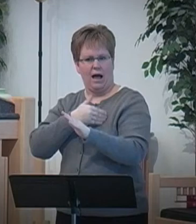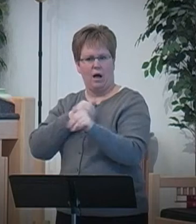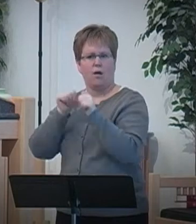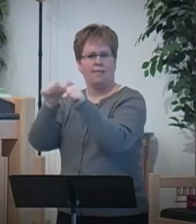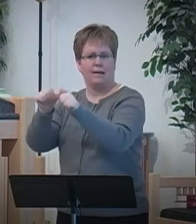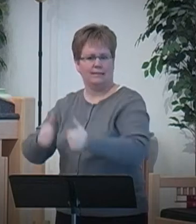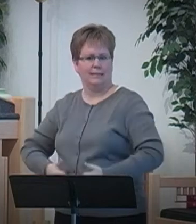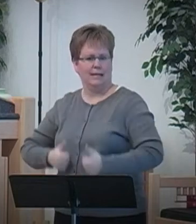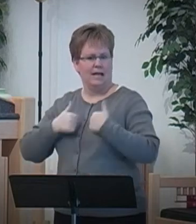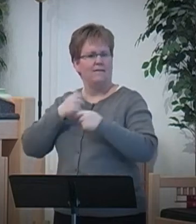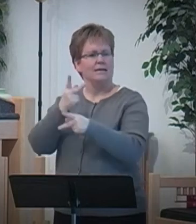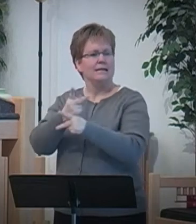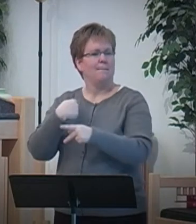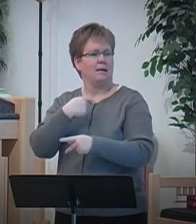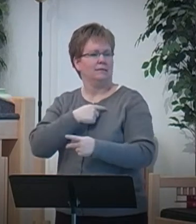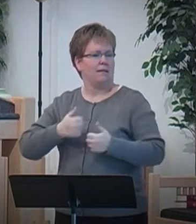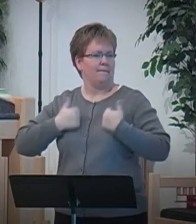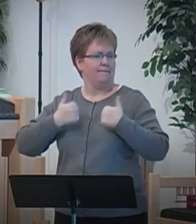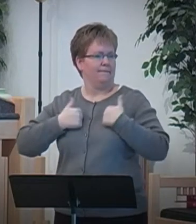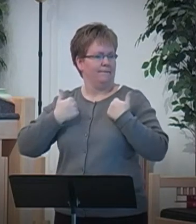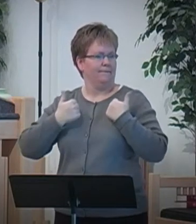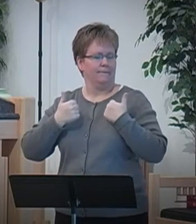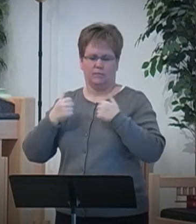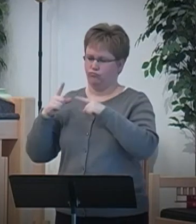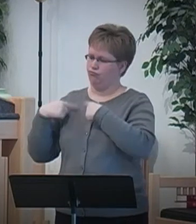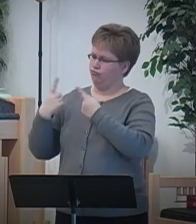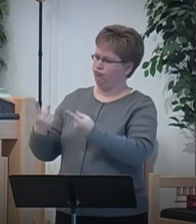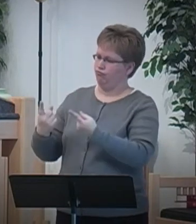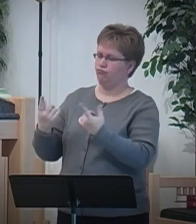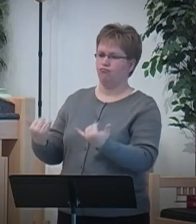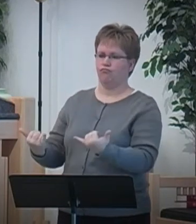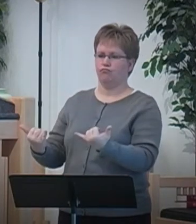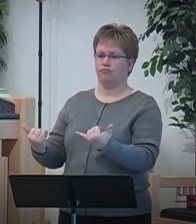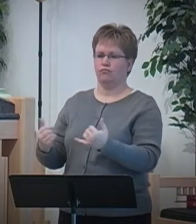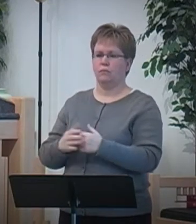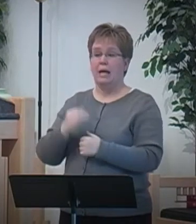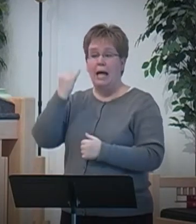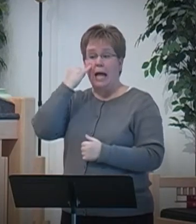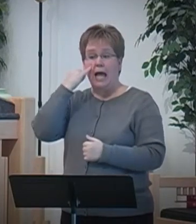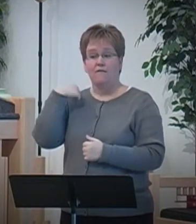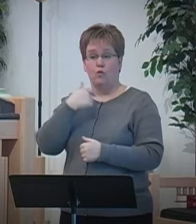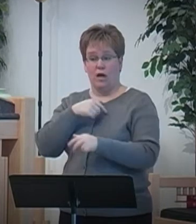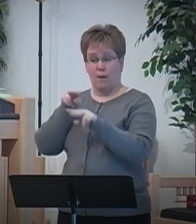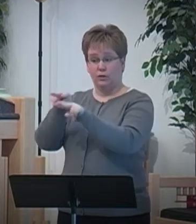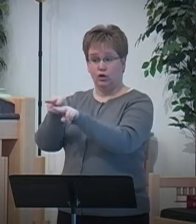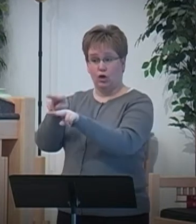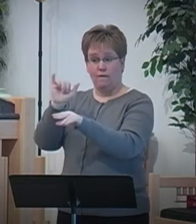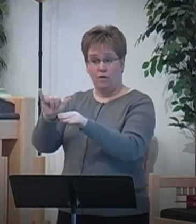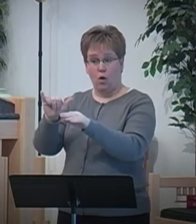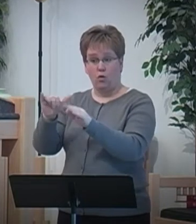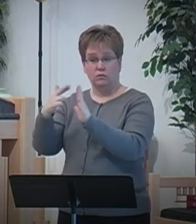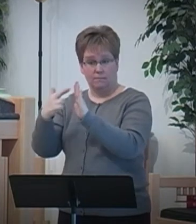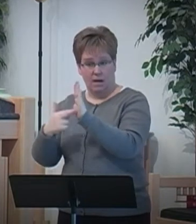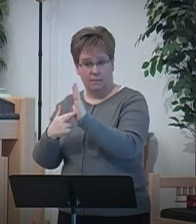as to keep us alive, as is now the case. If we diligently observe this entire commandment, we will be in the right.